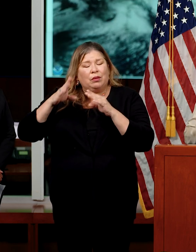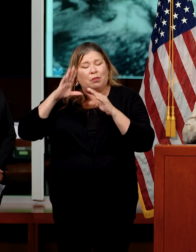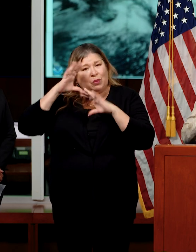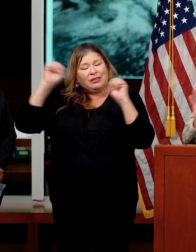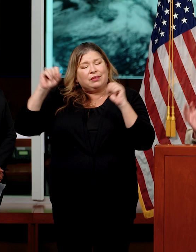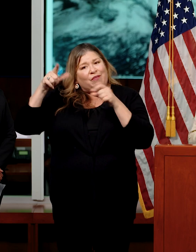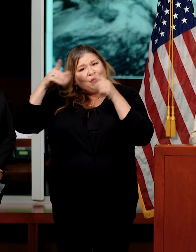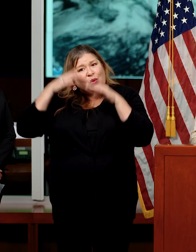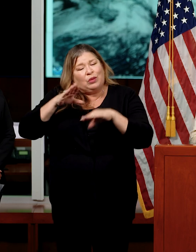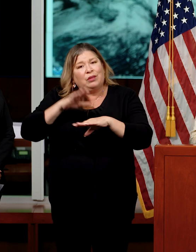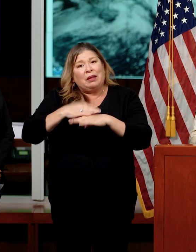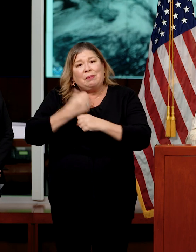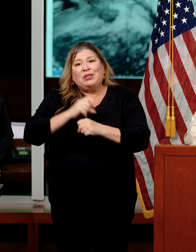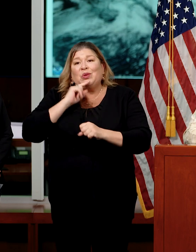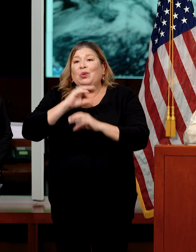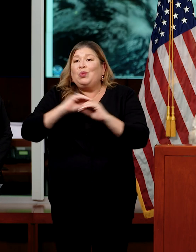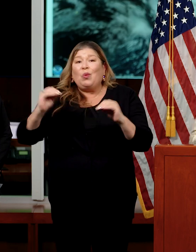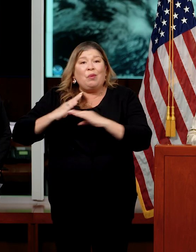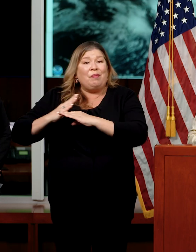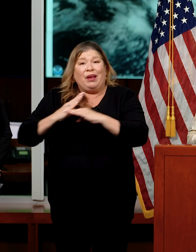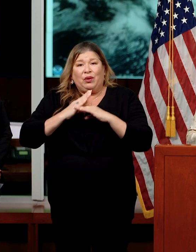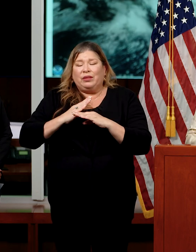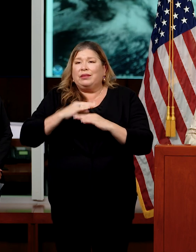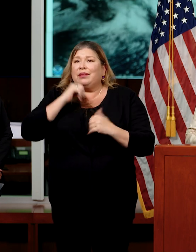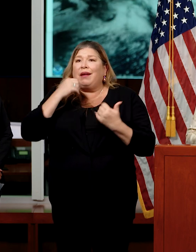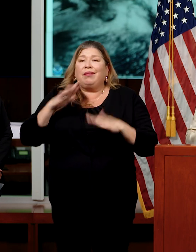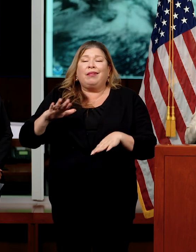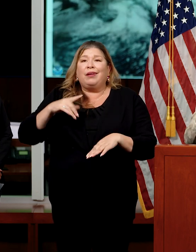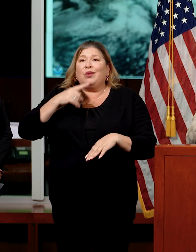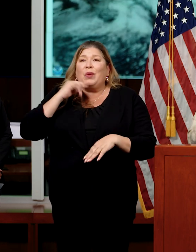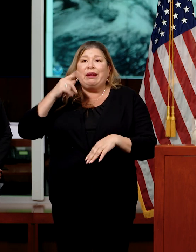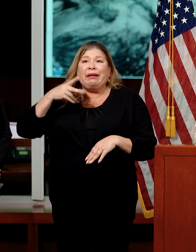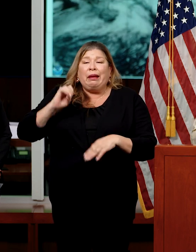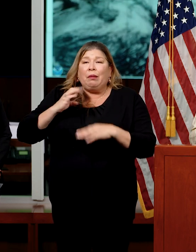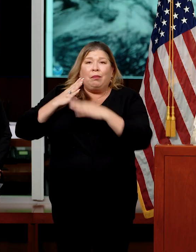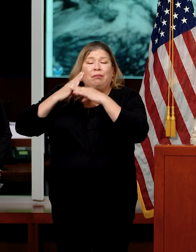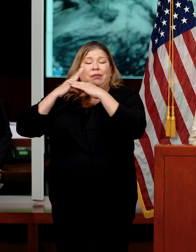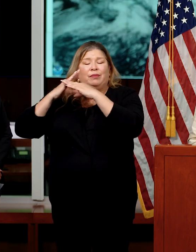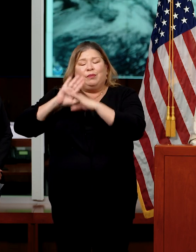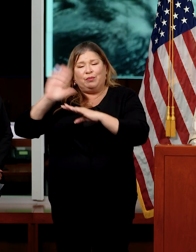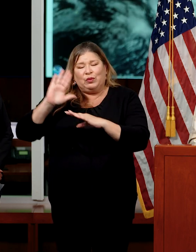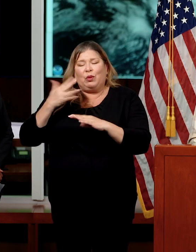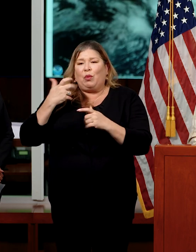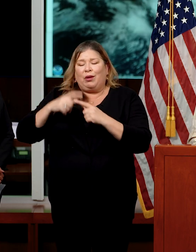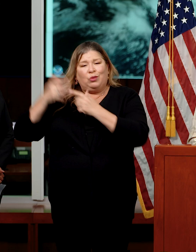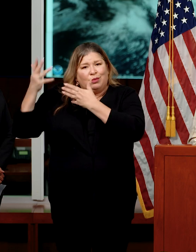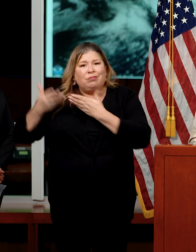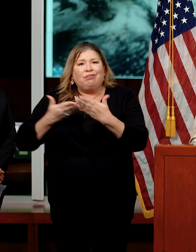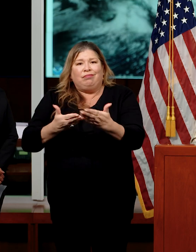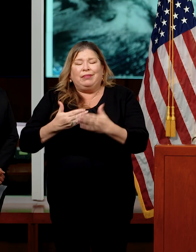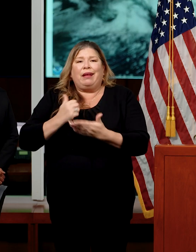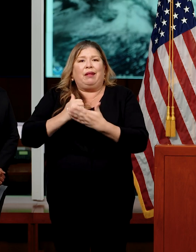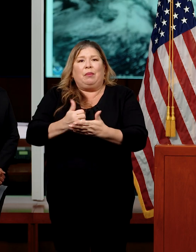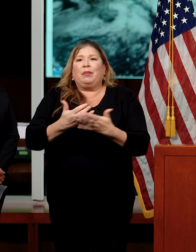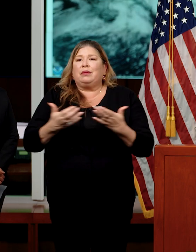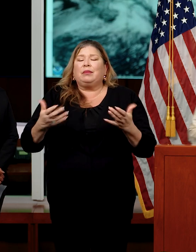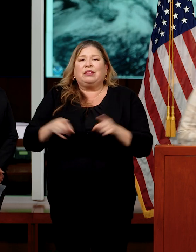making sure that there are no barriers and that we don't let bureaucracy get in the way and that we can move resources as quickly as possible.